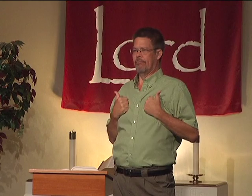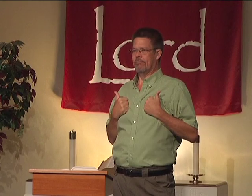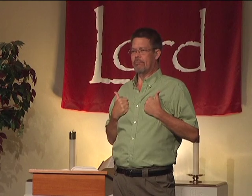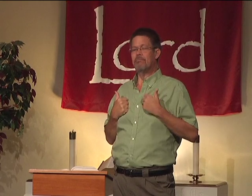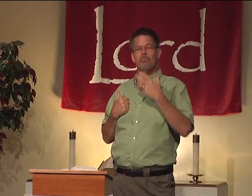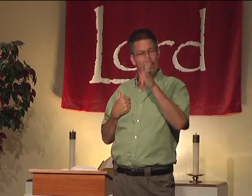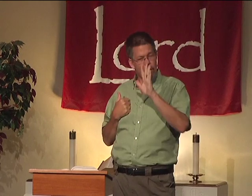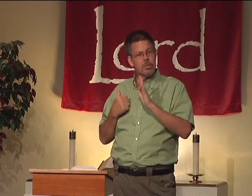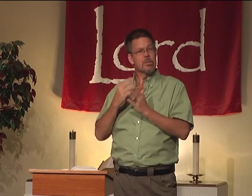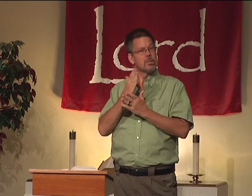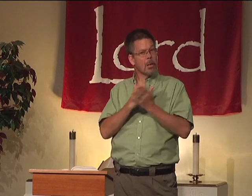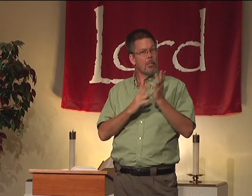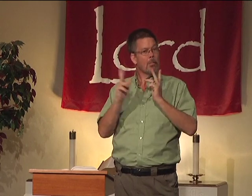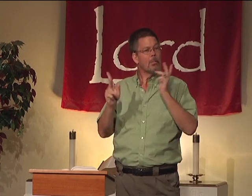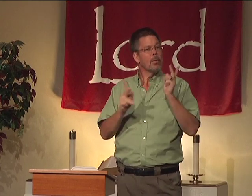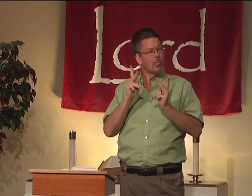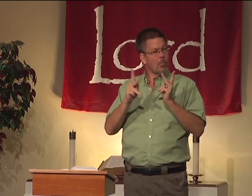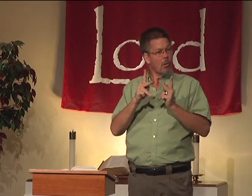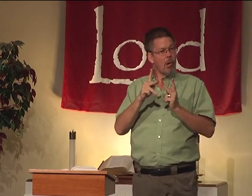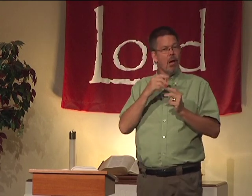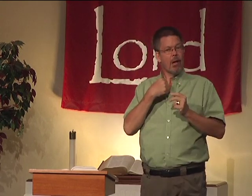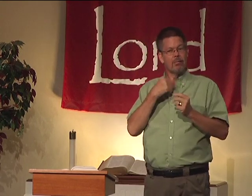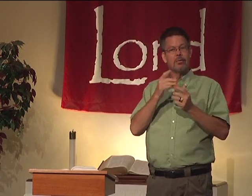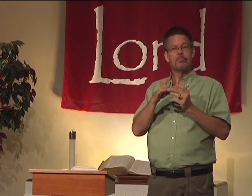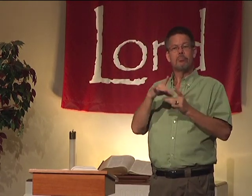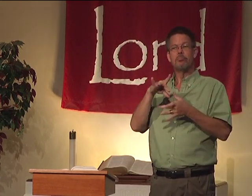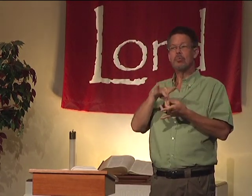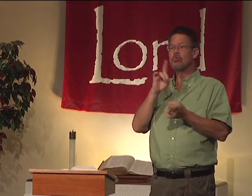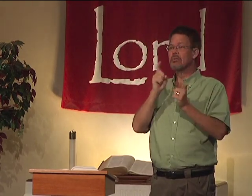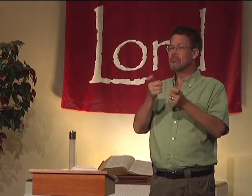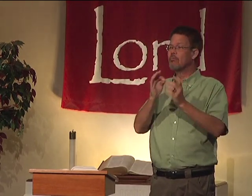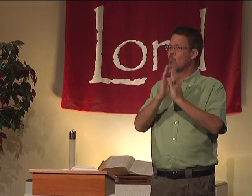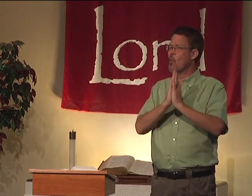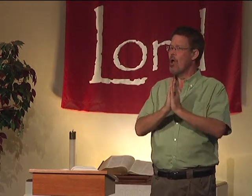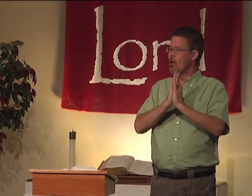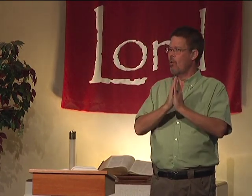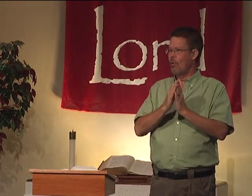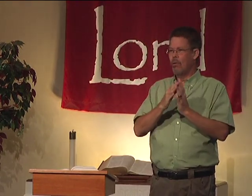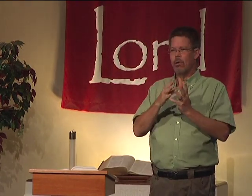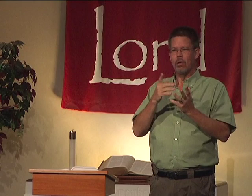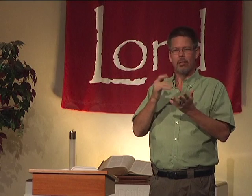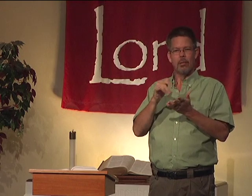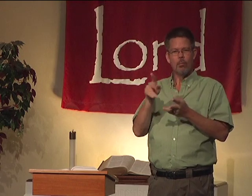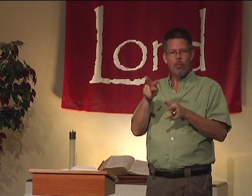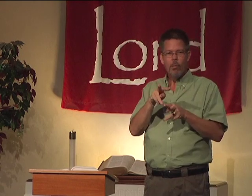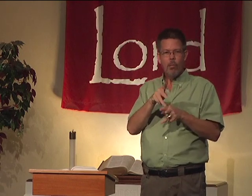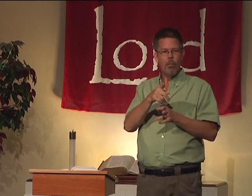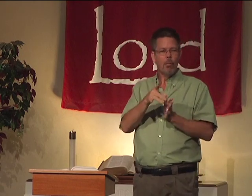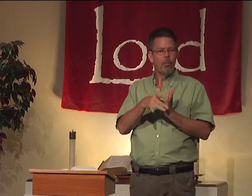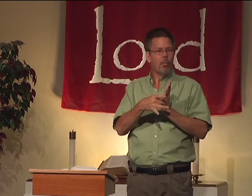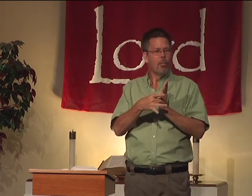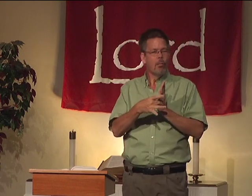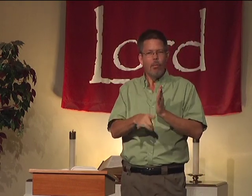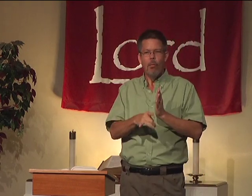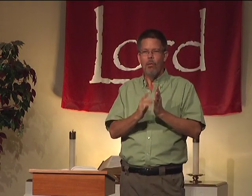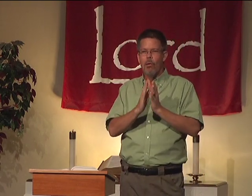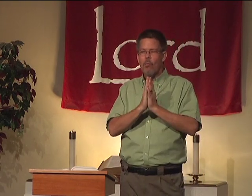of our Christian lives. And some people have that spiritual gift of prayer. They are